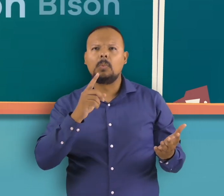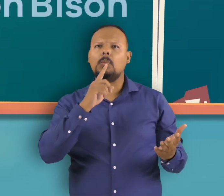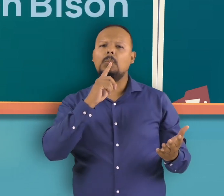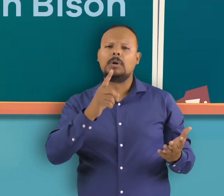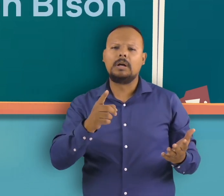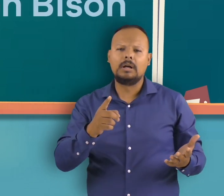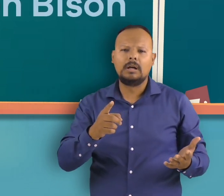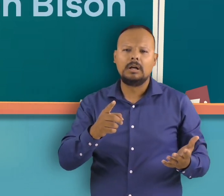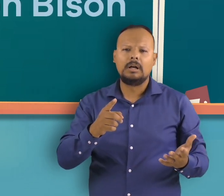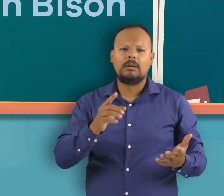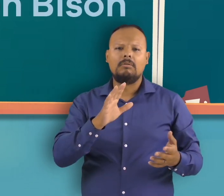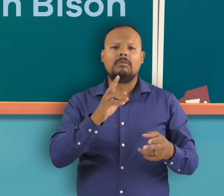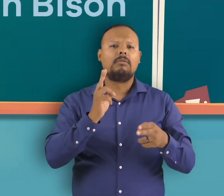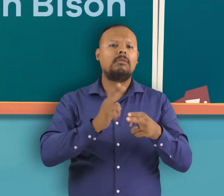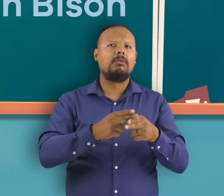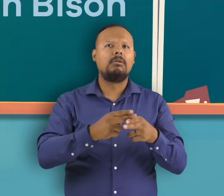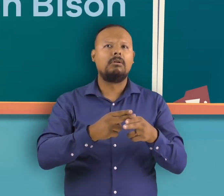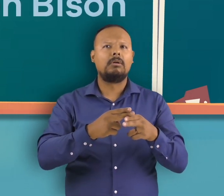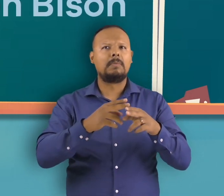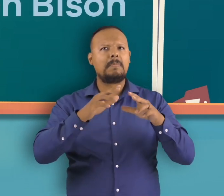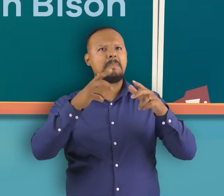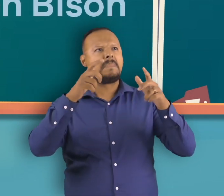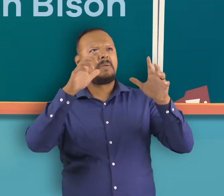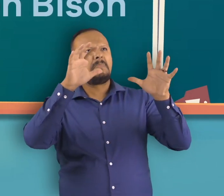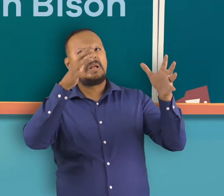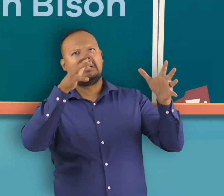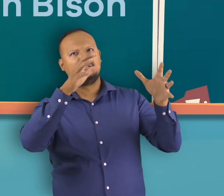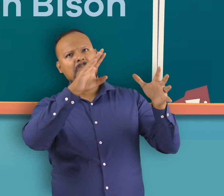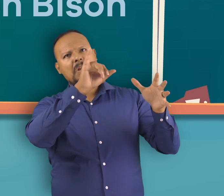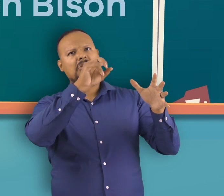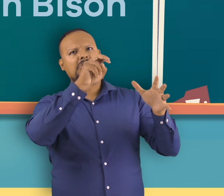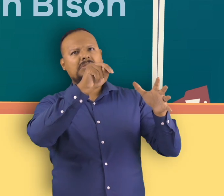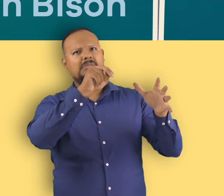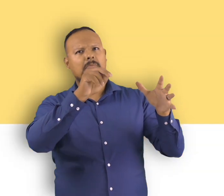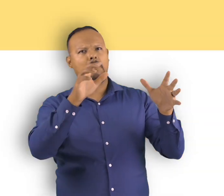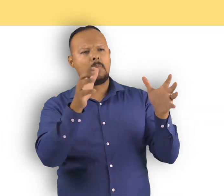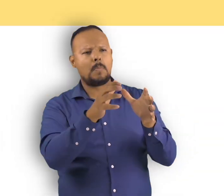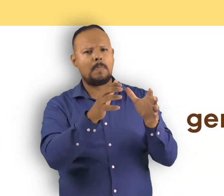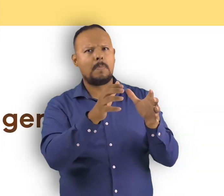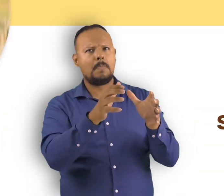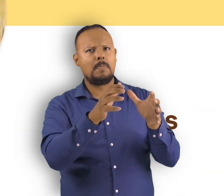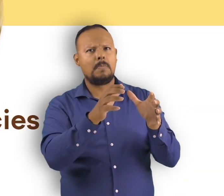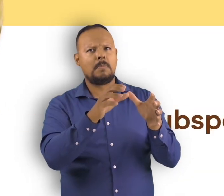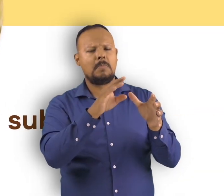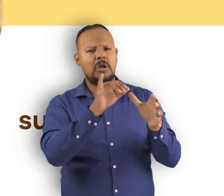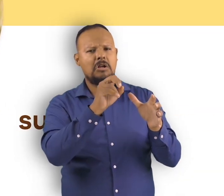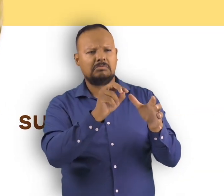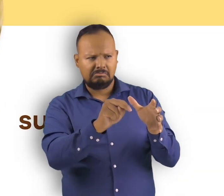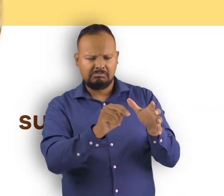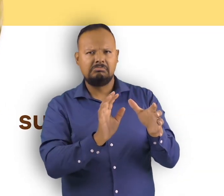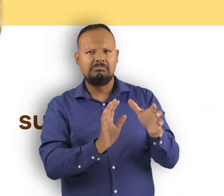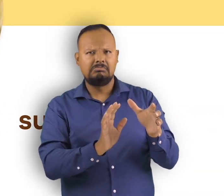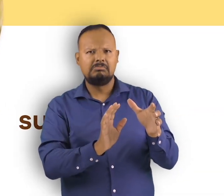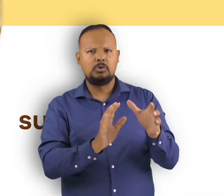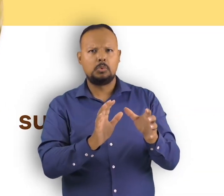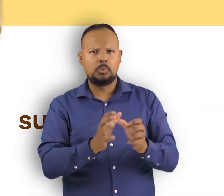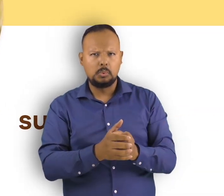bison bison bison but you can call them bison for short they are of the genus bison the